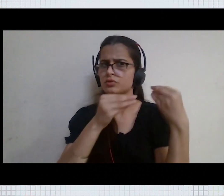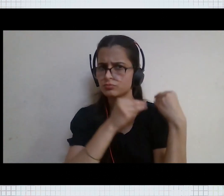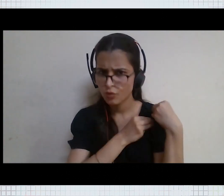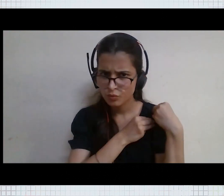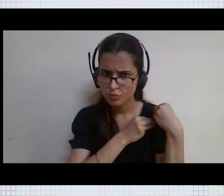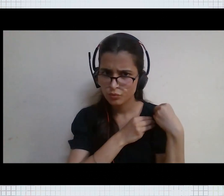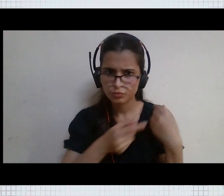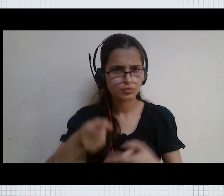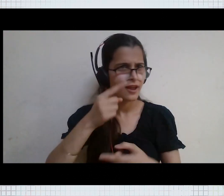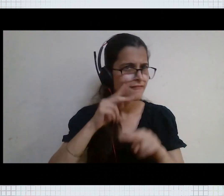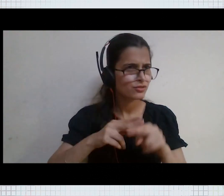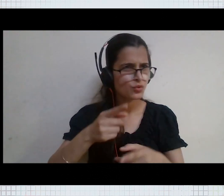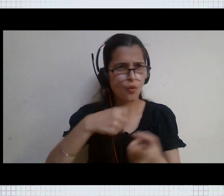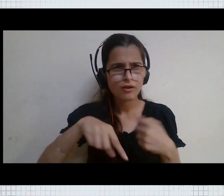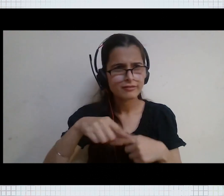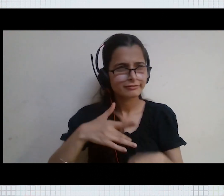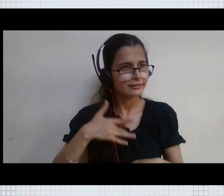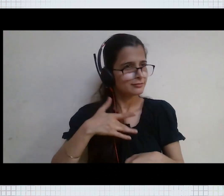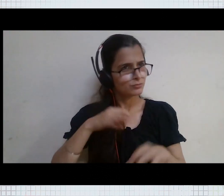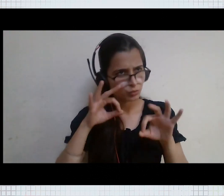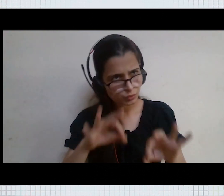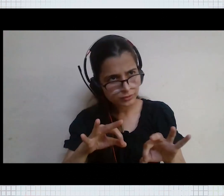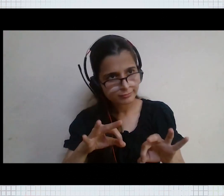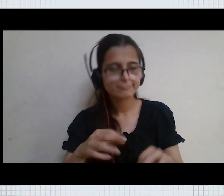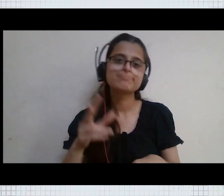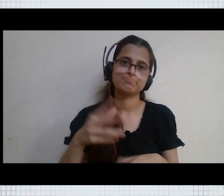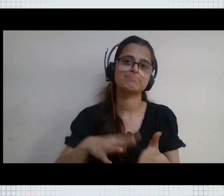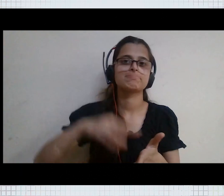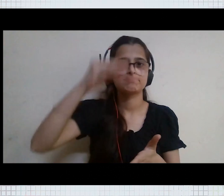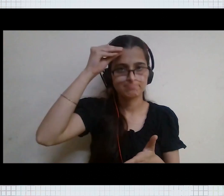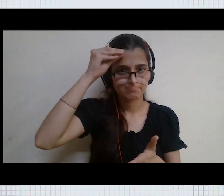if you feel there is something you can pick from it in some way it can add